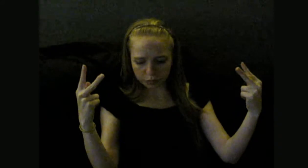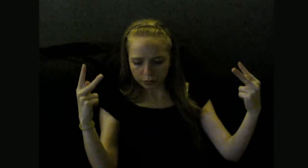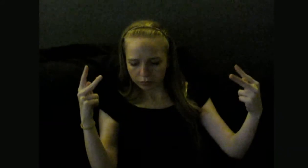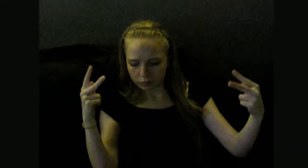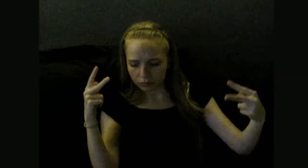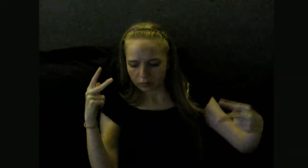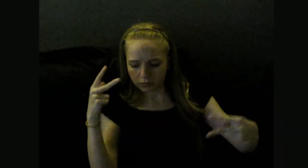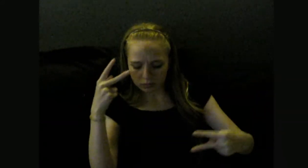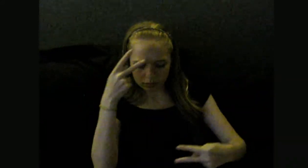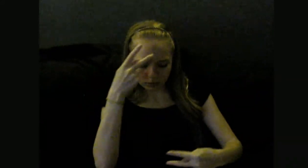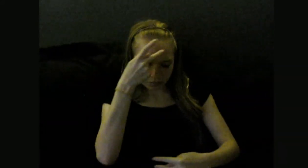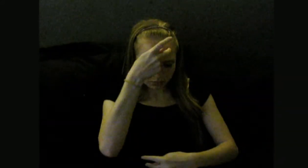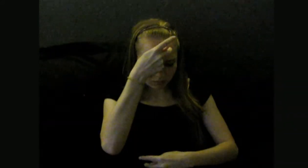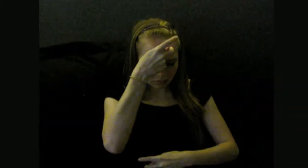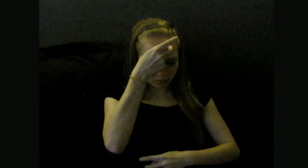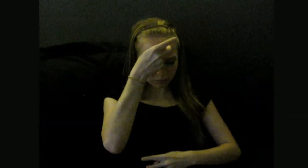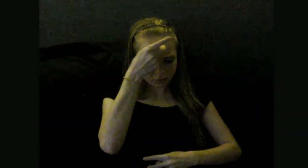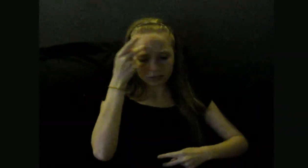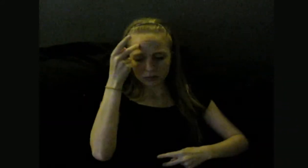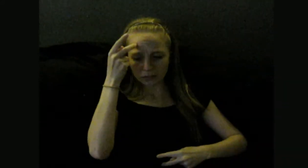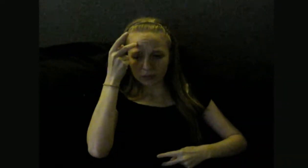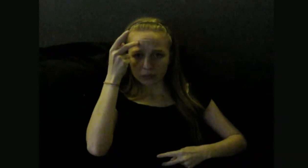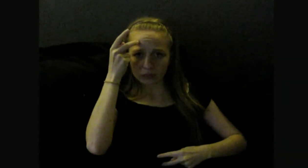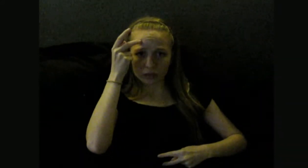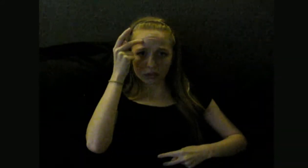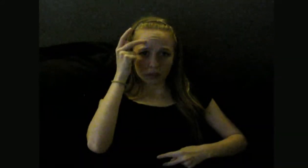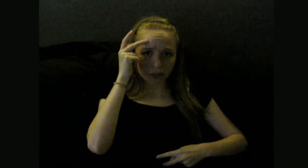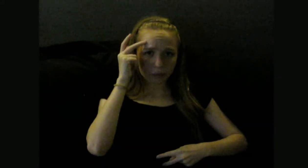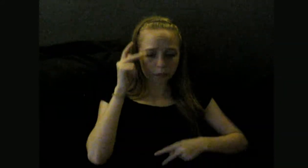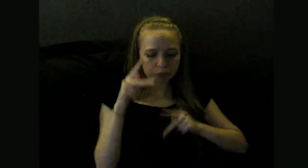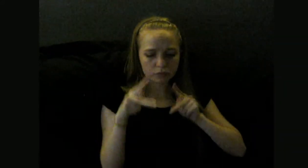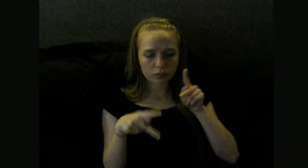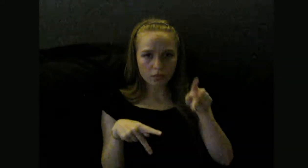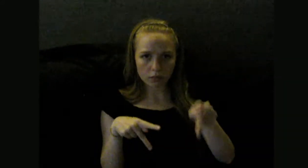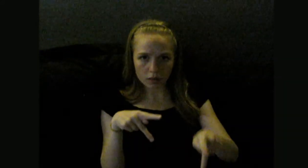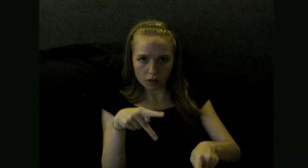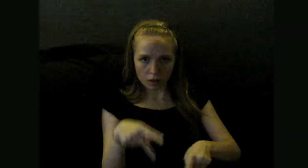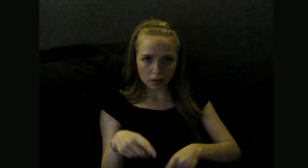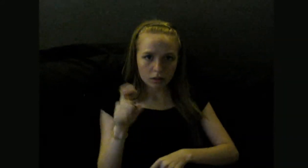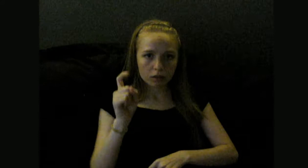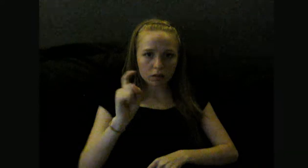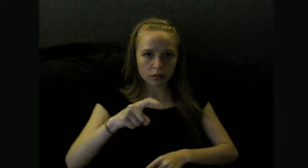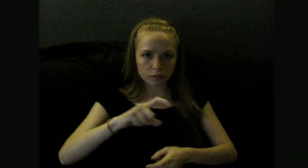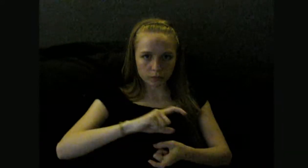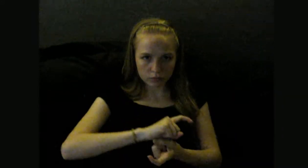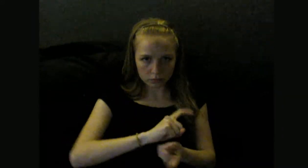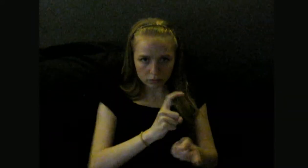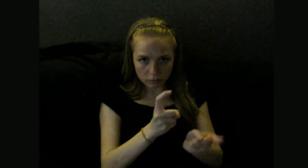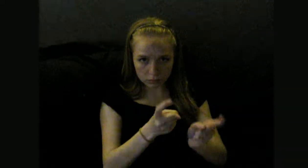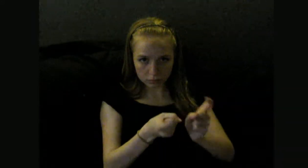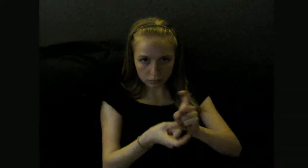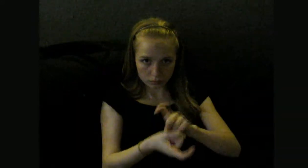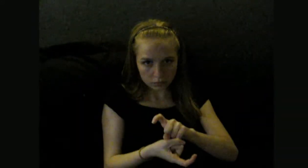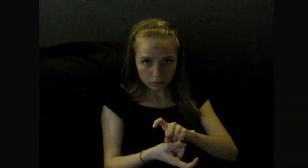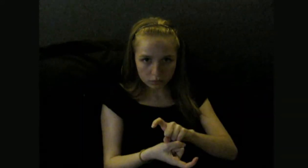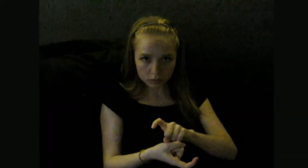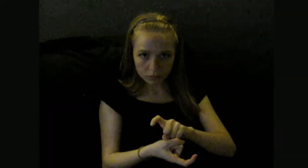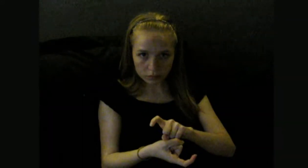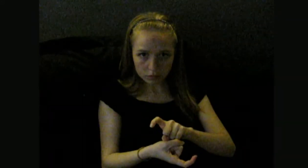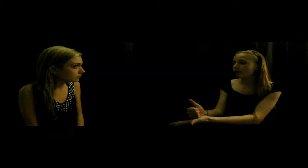You try to fix something, but you can't fix what you can't see. It's my soul that needs a surgery.